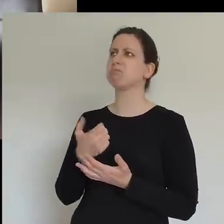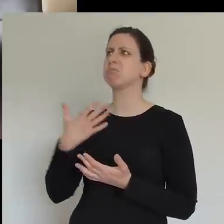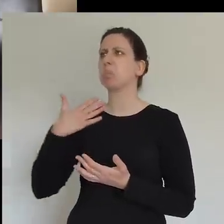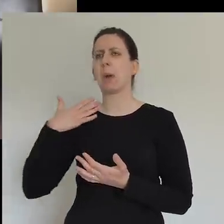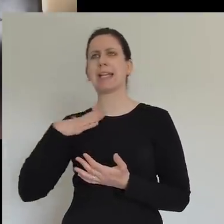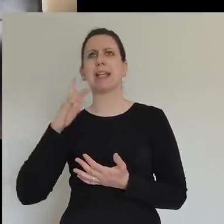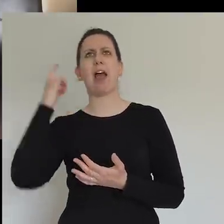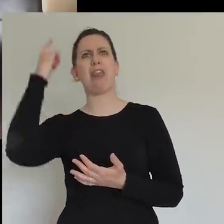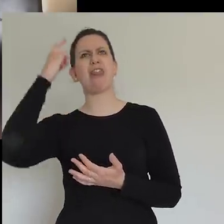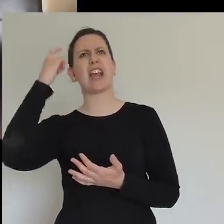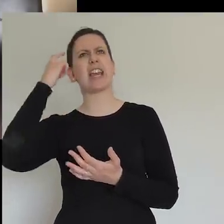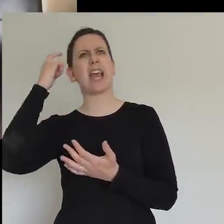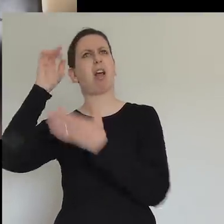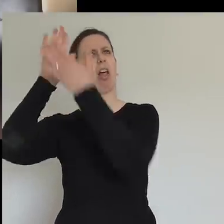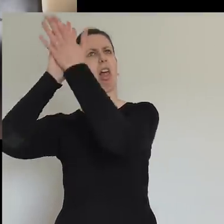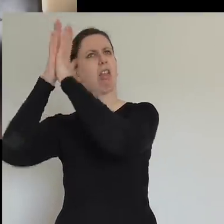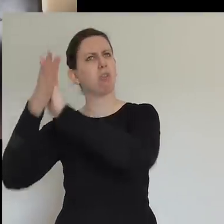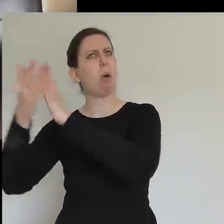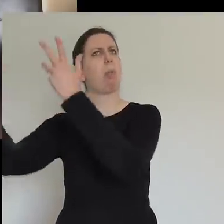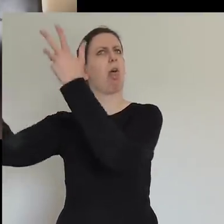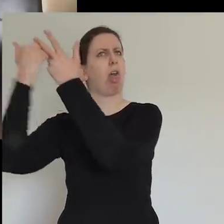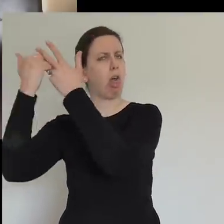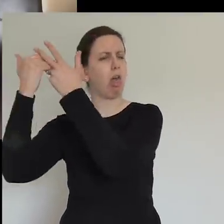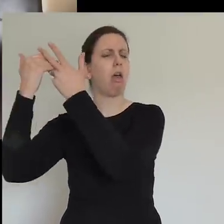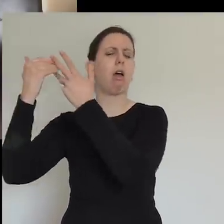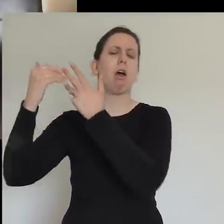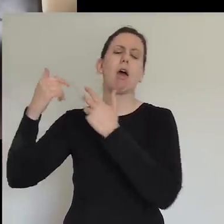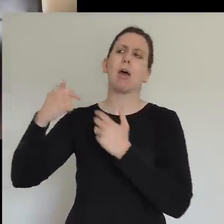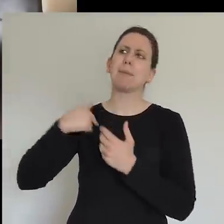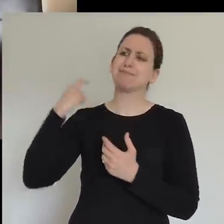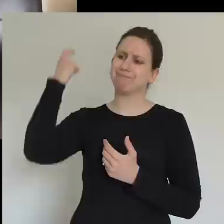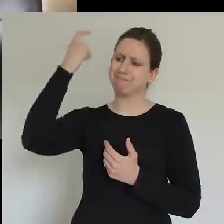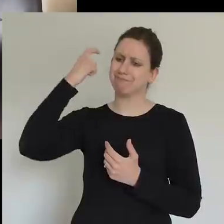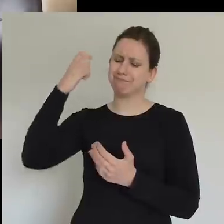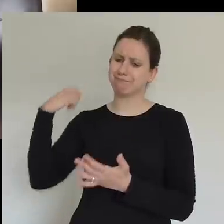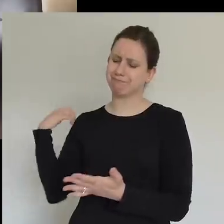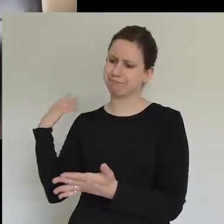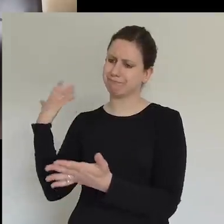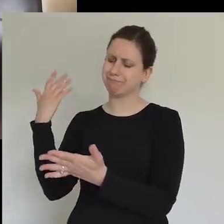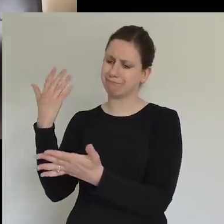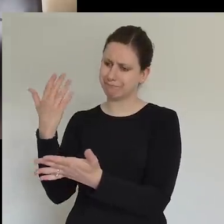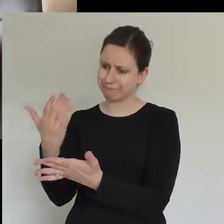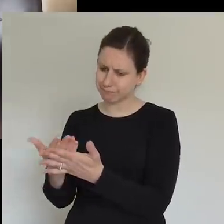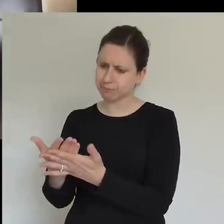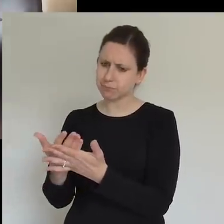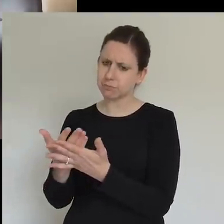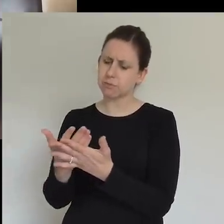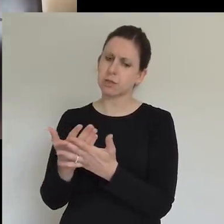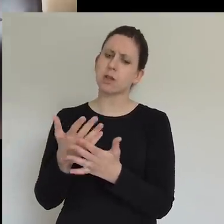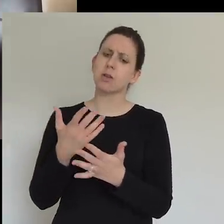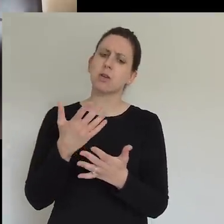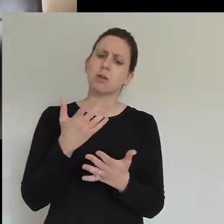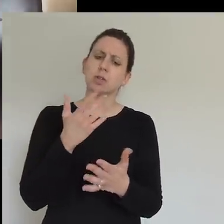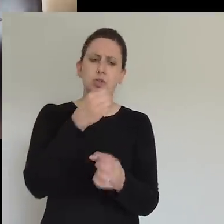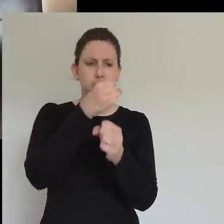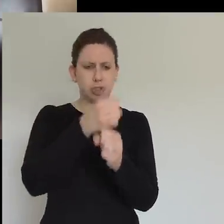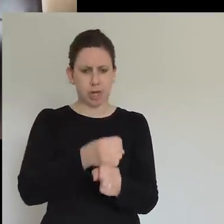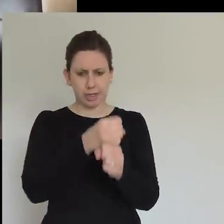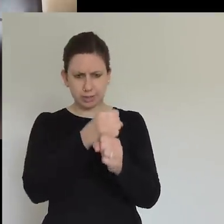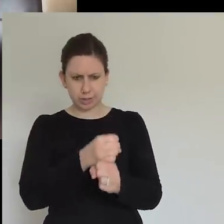feeling for quite a long time, that in terms of what we understand as church, that needs to be disrupted. In terms of the